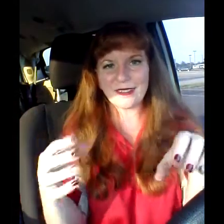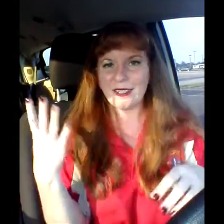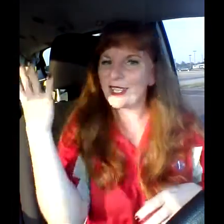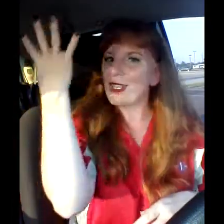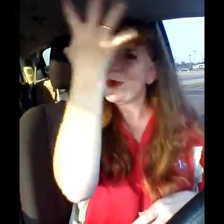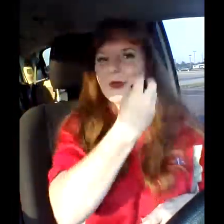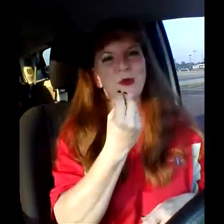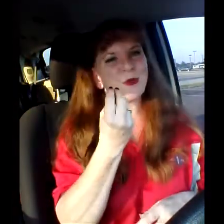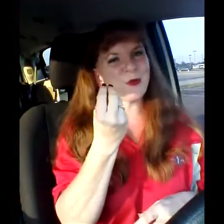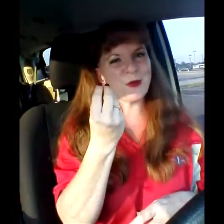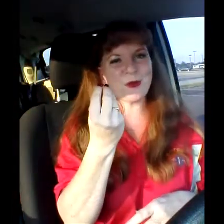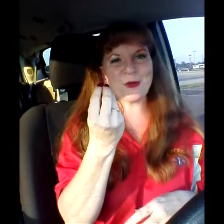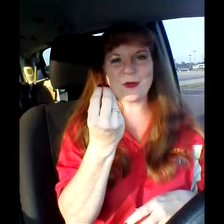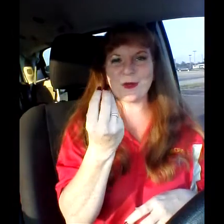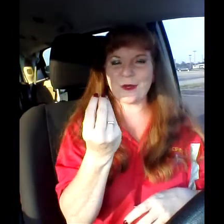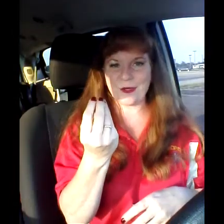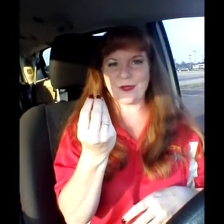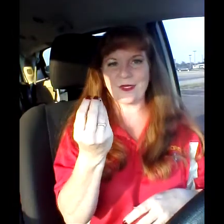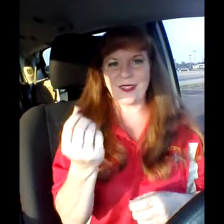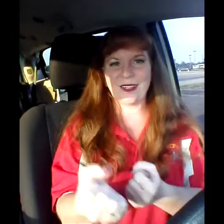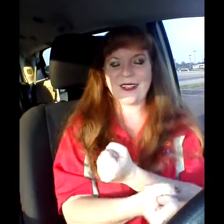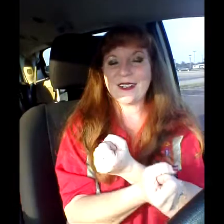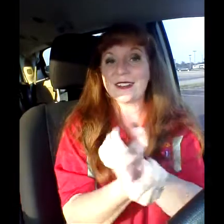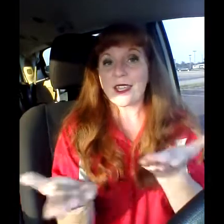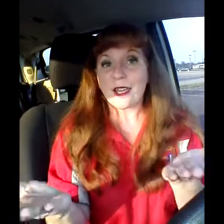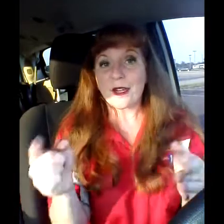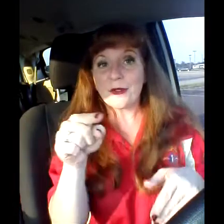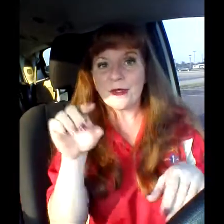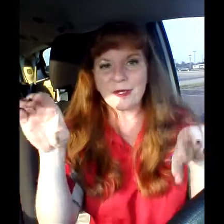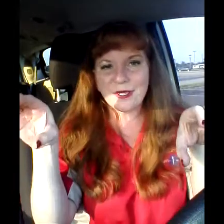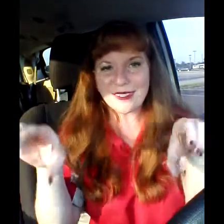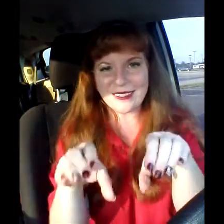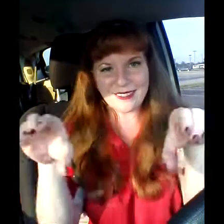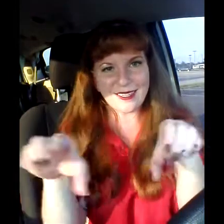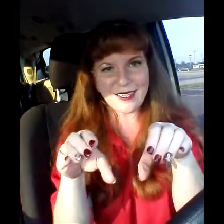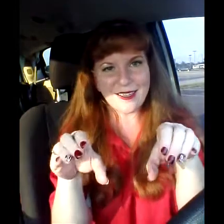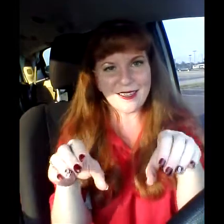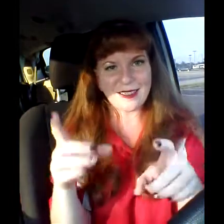is beautiful But I don't know around